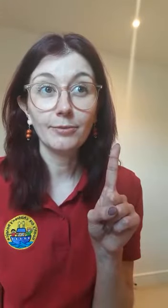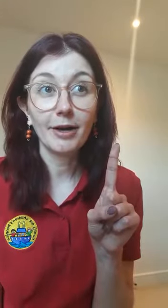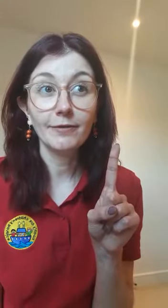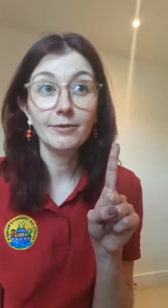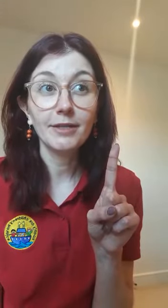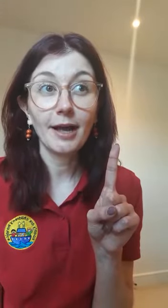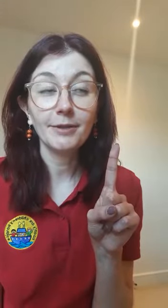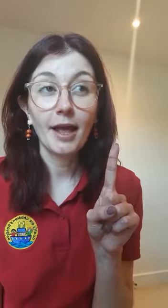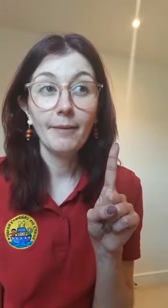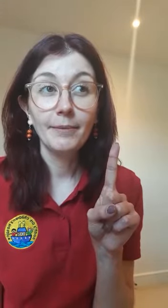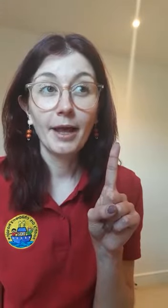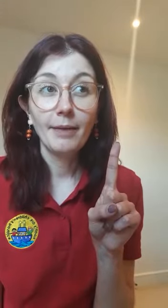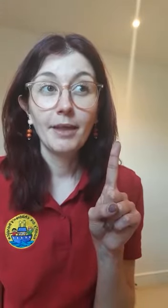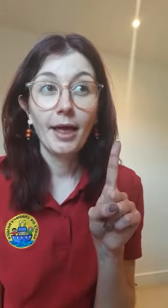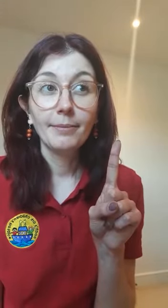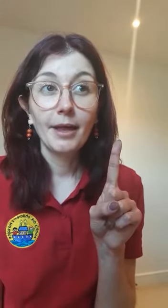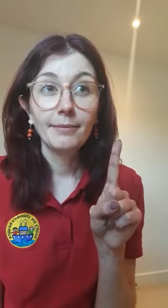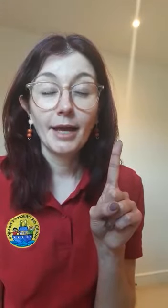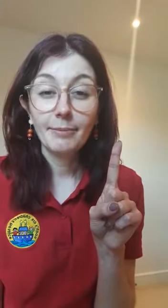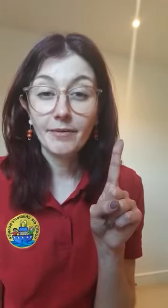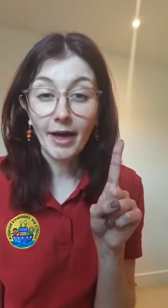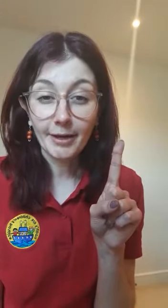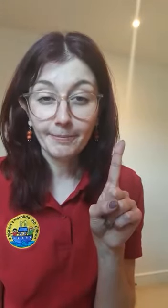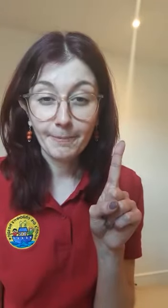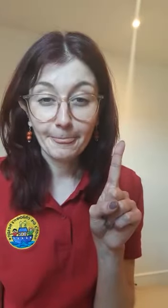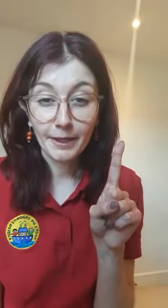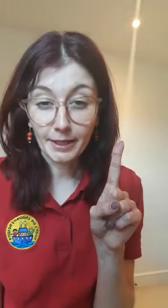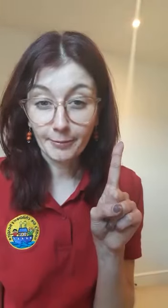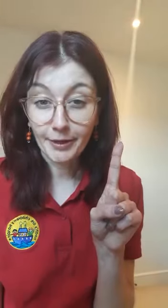your mouth. sometimes getting a bit there can help that.